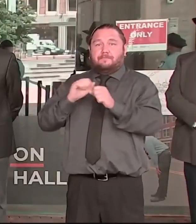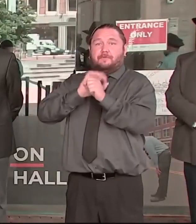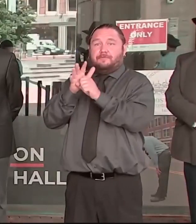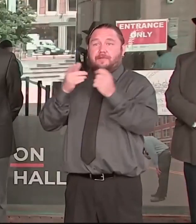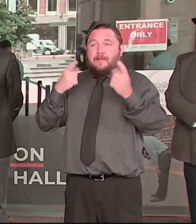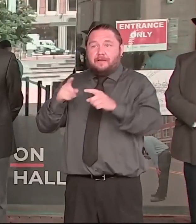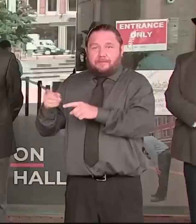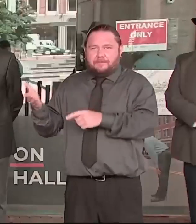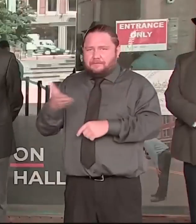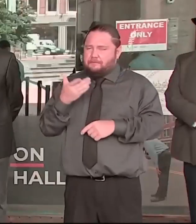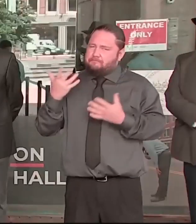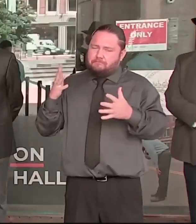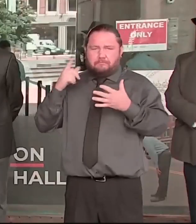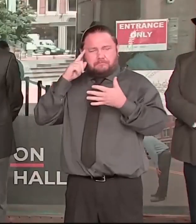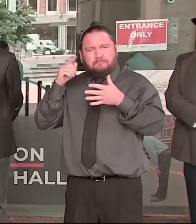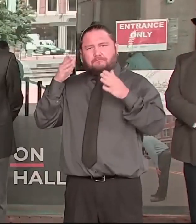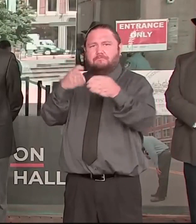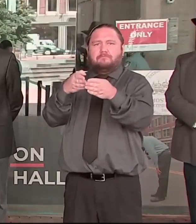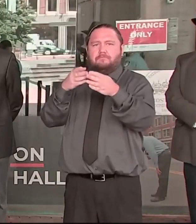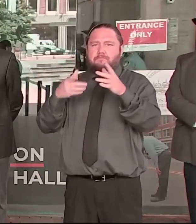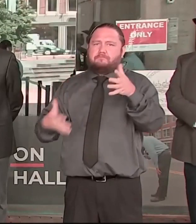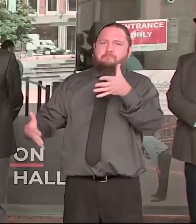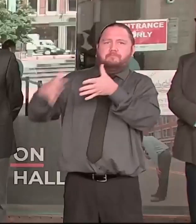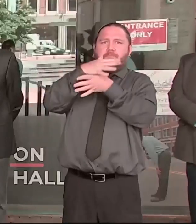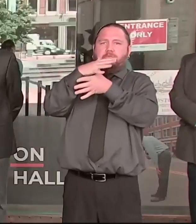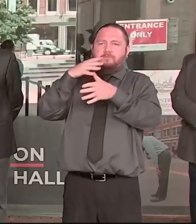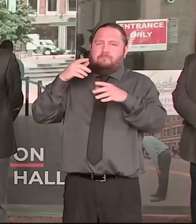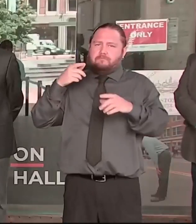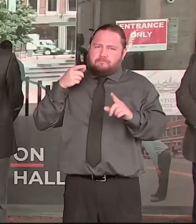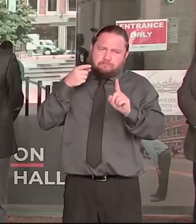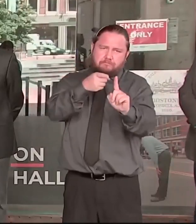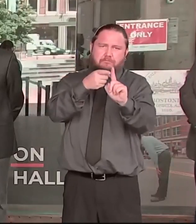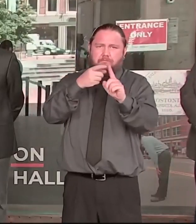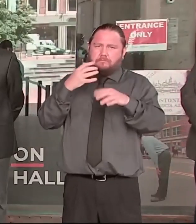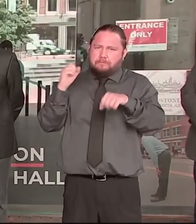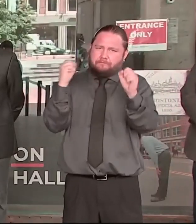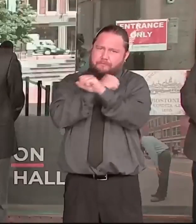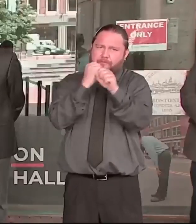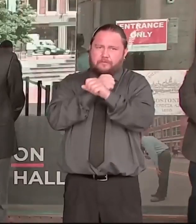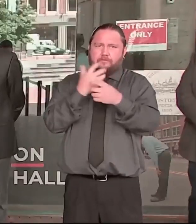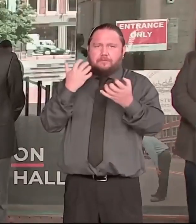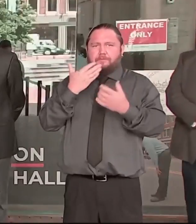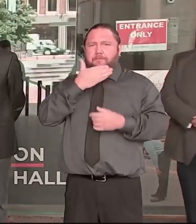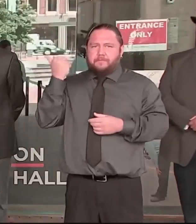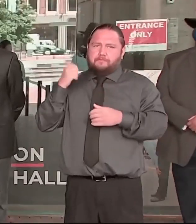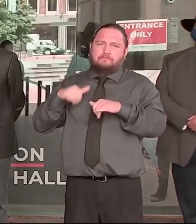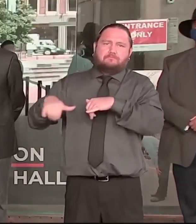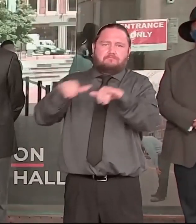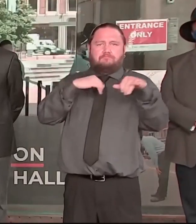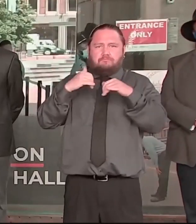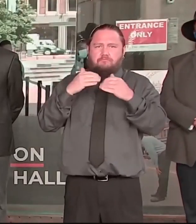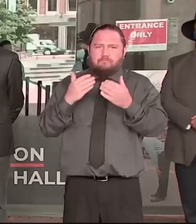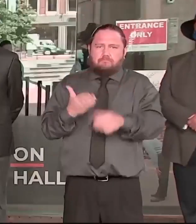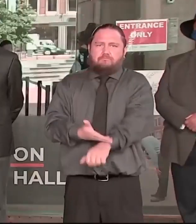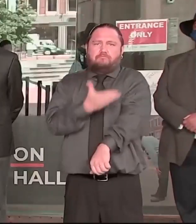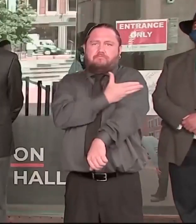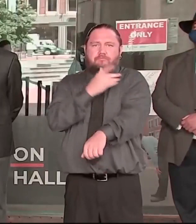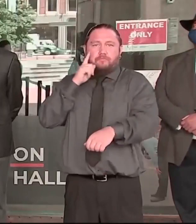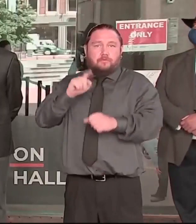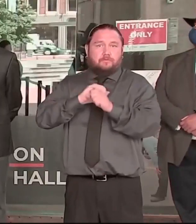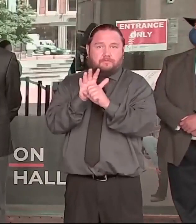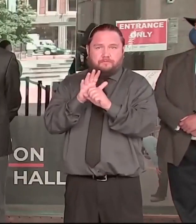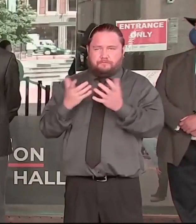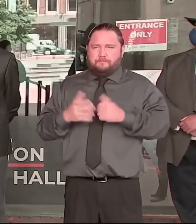pandemic in a more equitable state than we entered it. Then on May 25th,